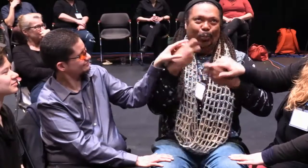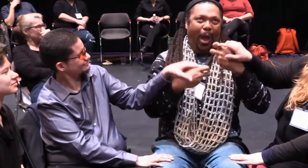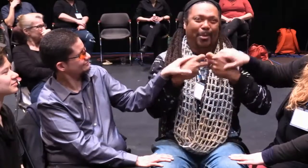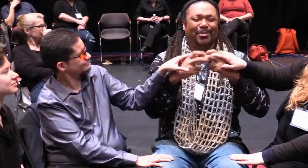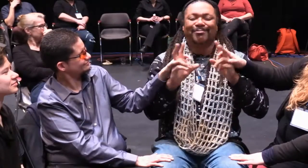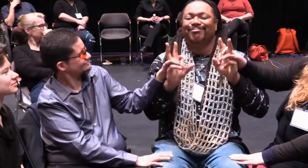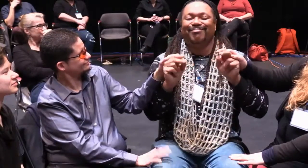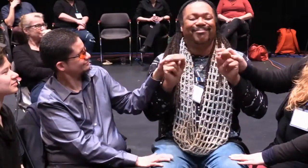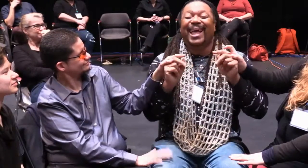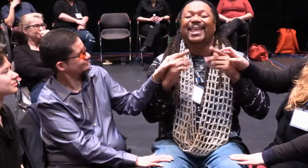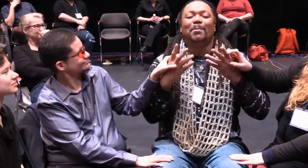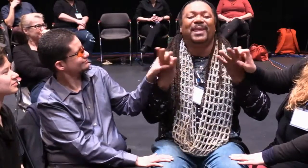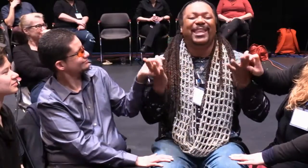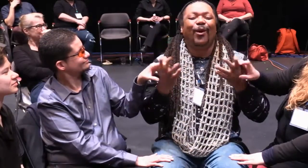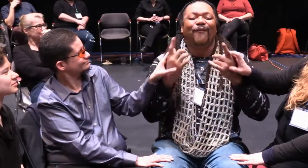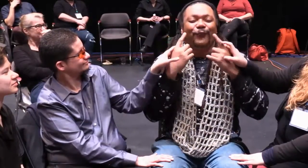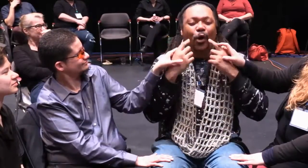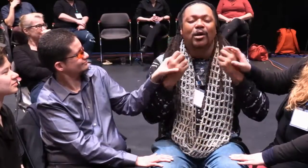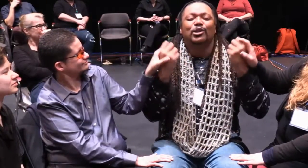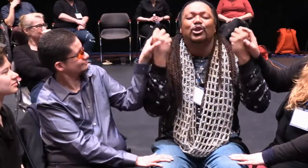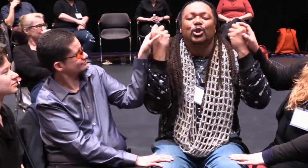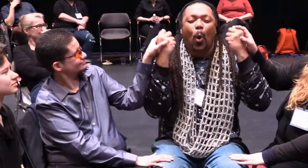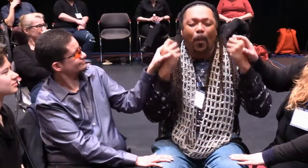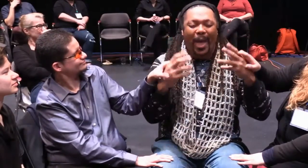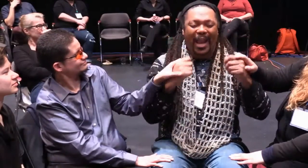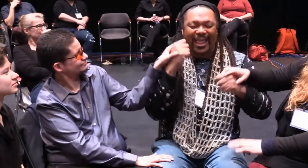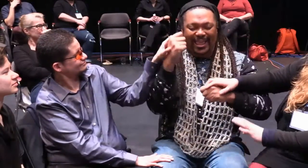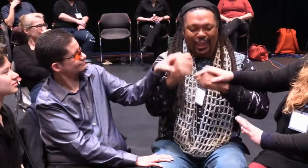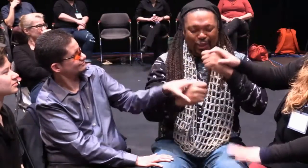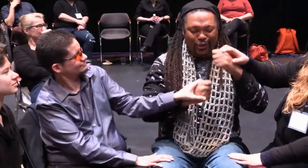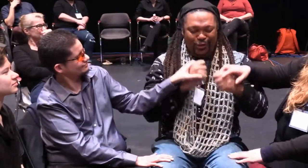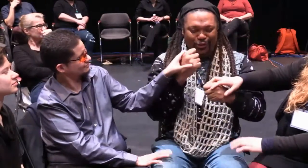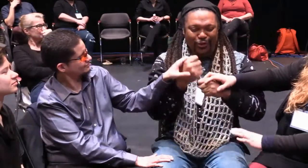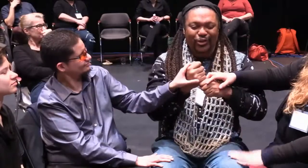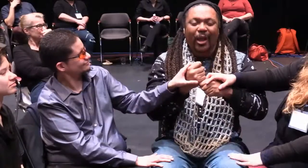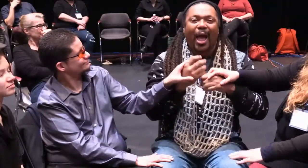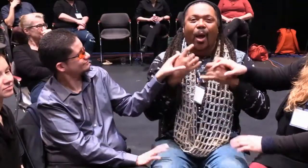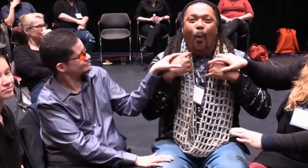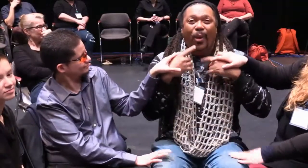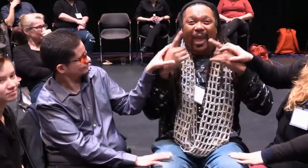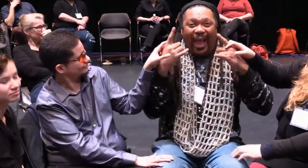There's no such thing as the deaf community. There's no one deaf community.